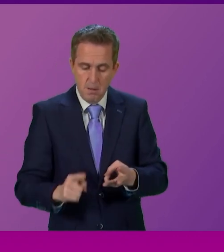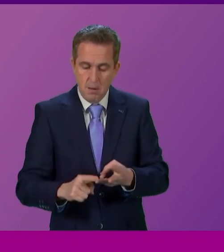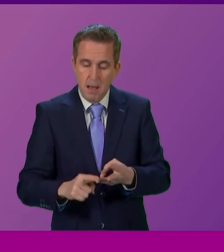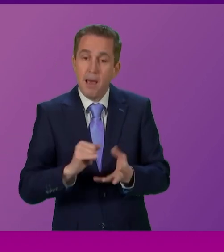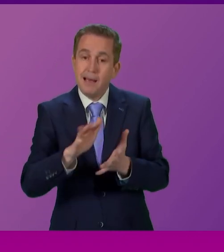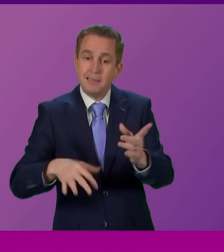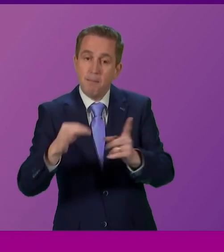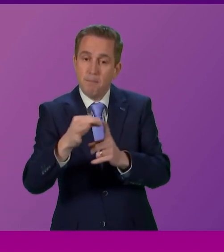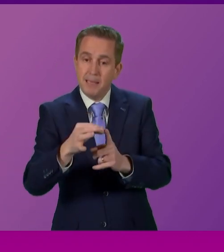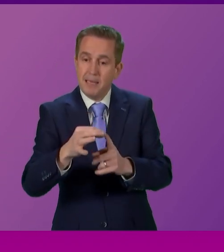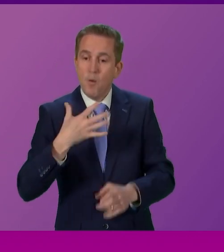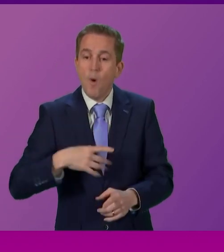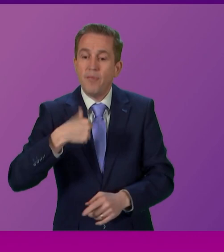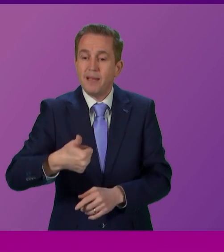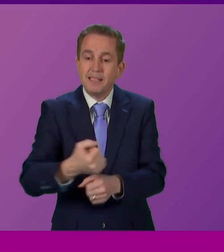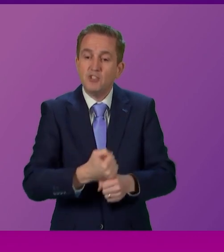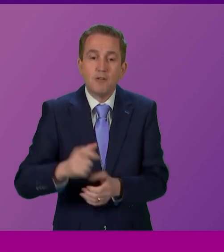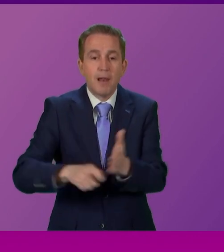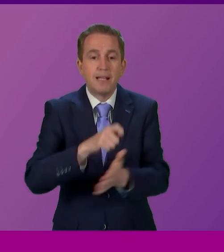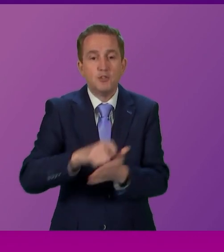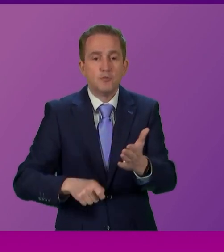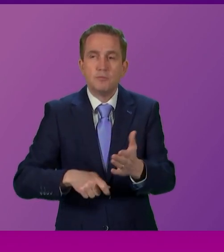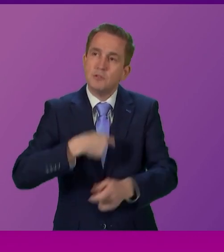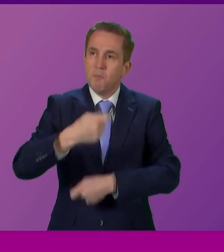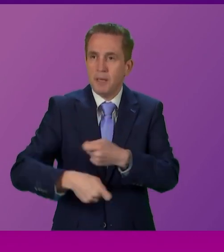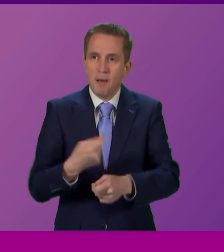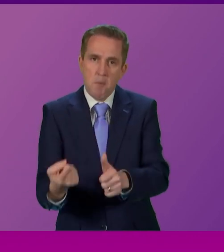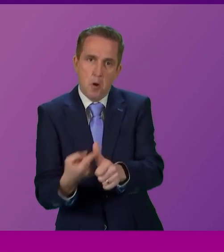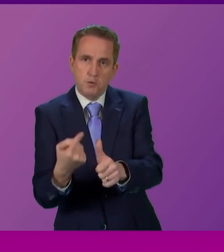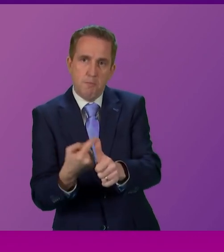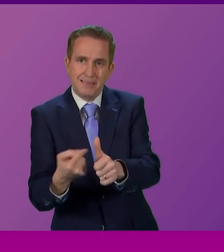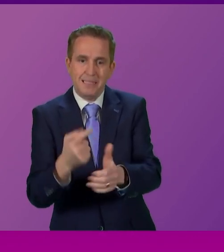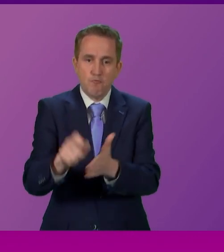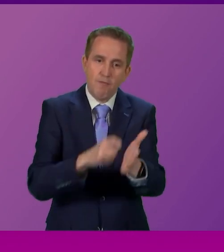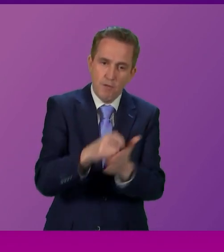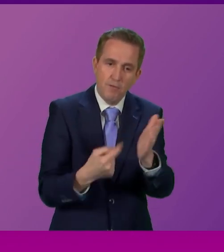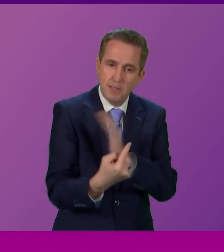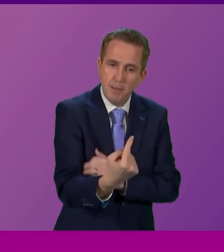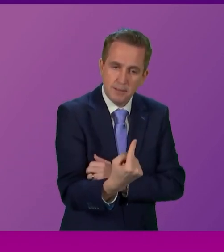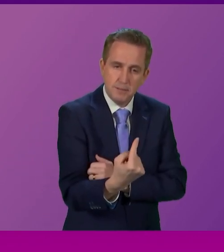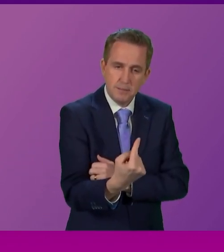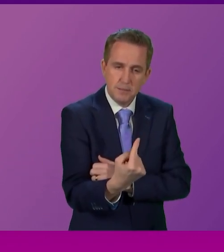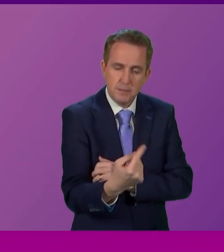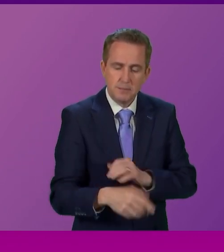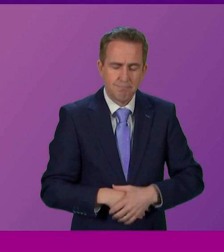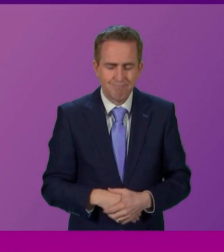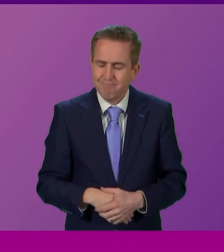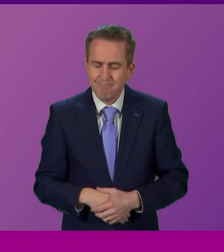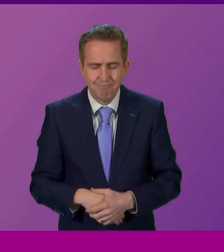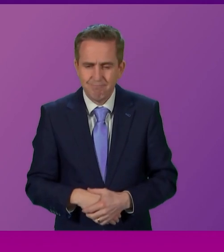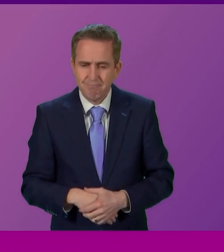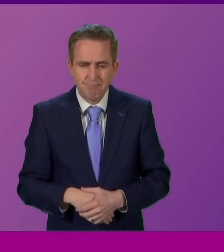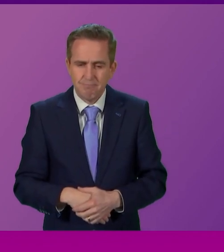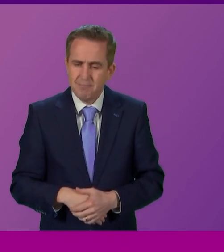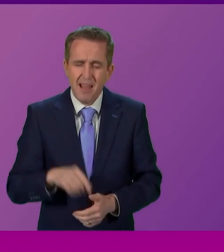to turn the next general election into a de facto referendum. The absurdity of the